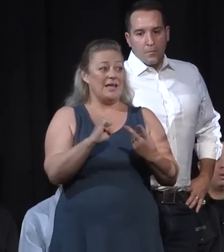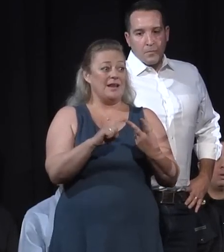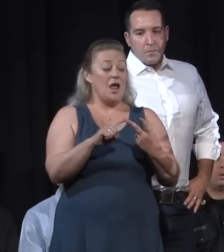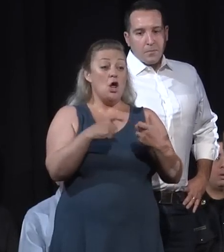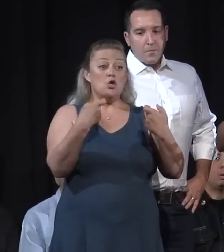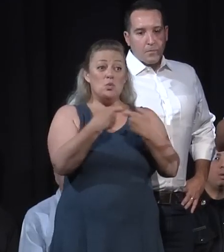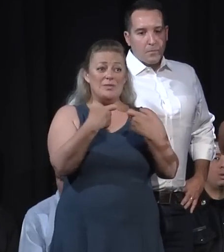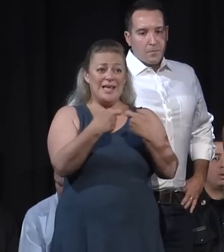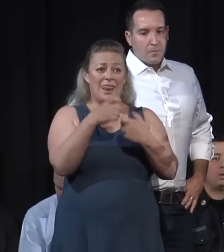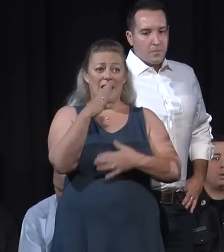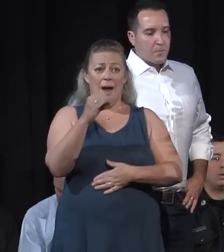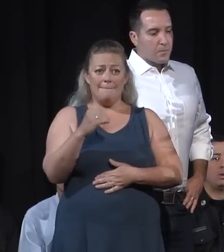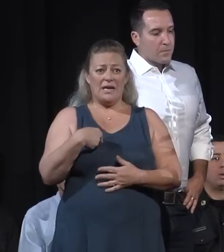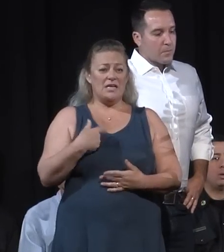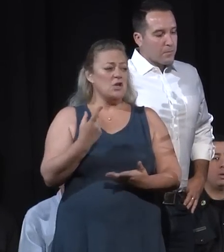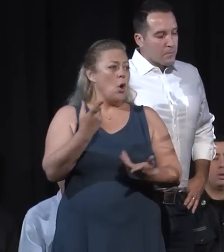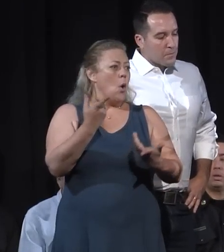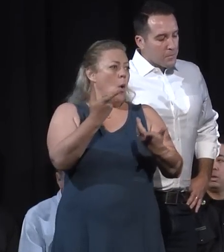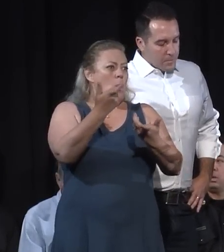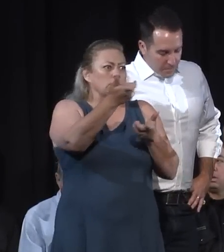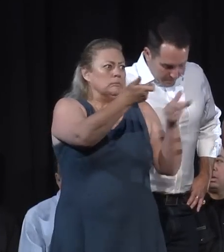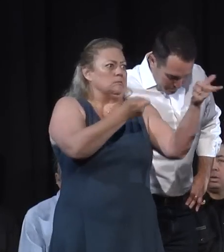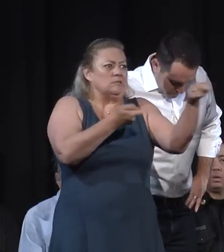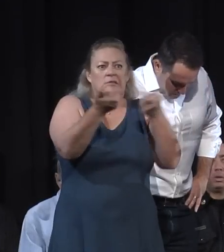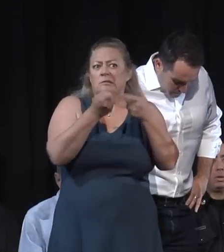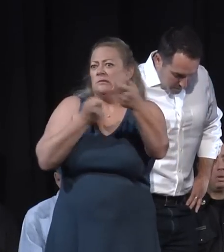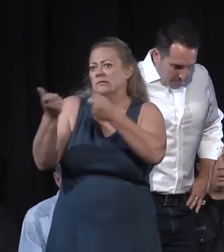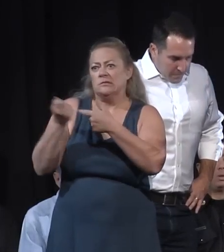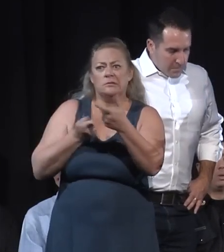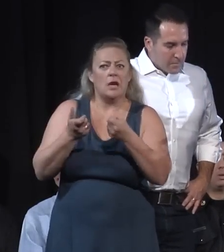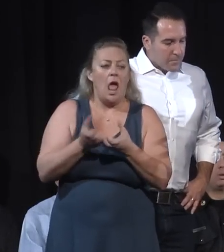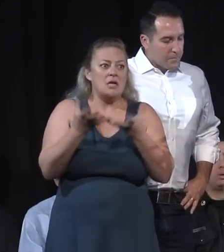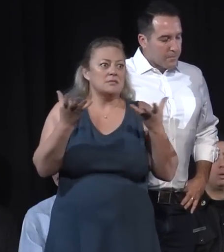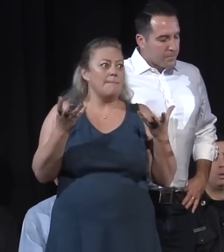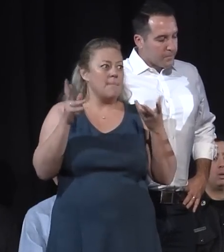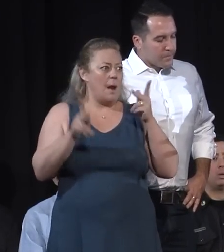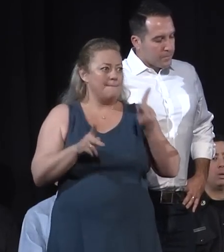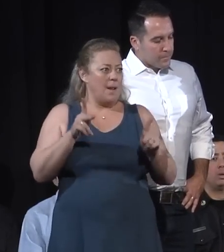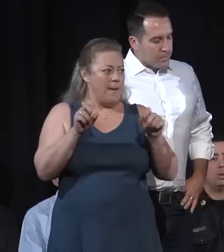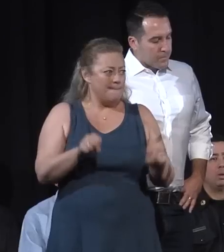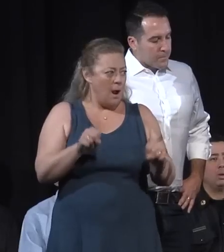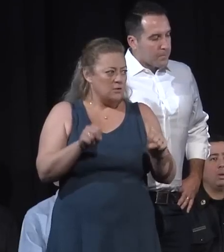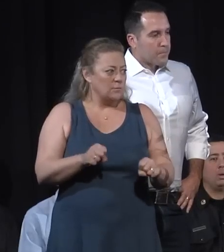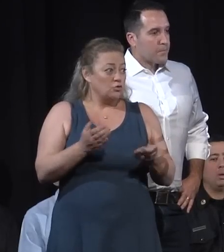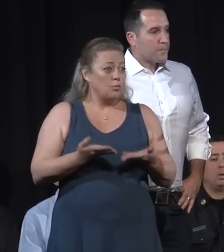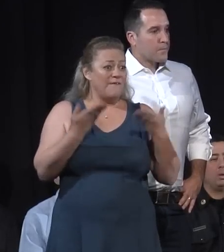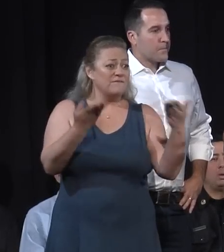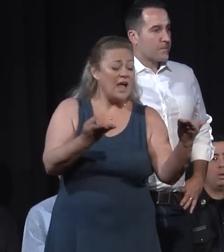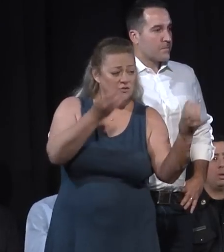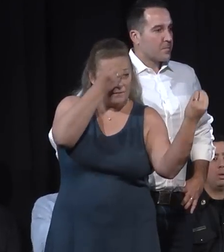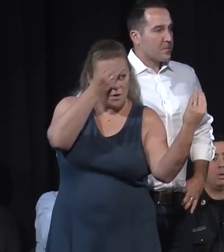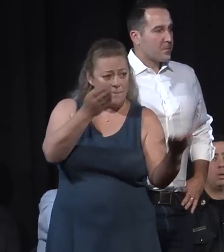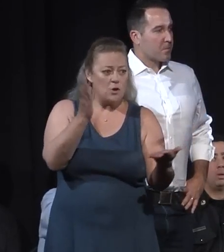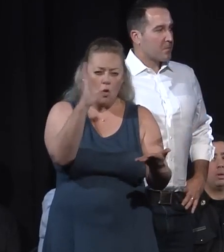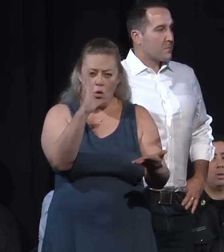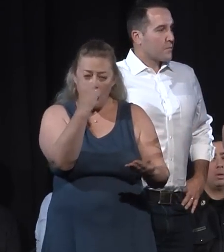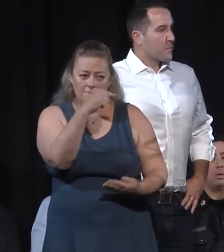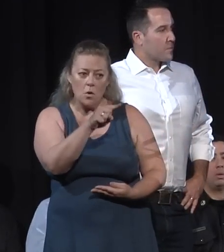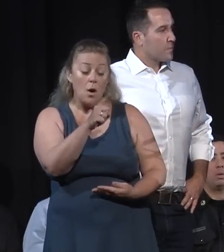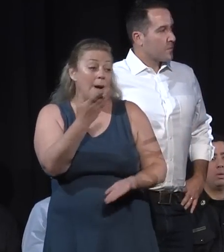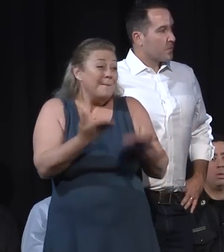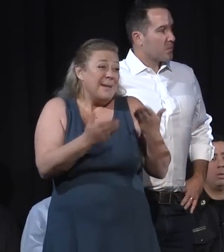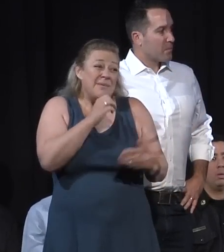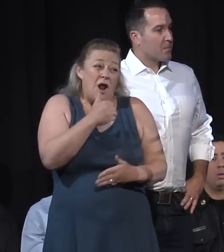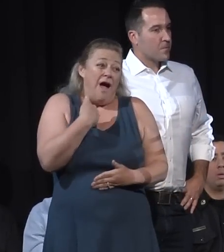utilities. We tried to just bring as many people together as we could to provide you with the information that you know you're looking for. As I said before, we may not have all the answers.